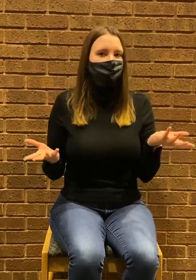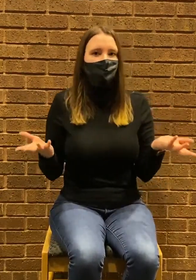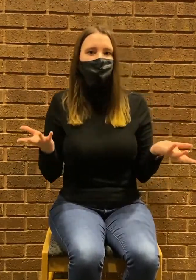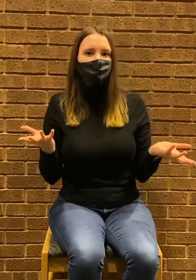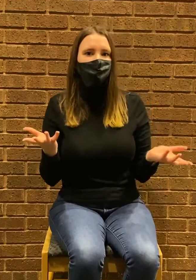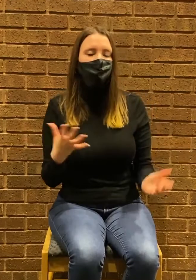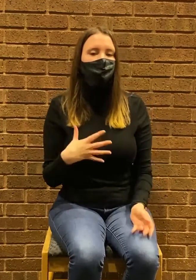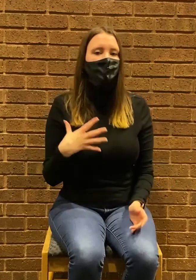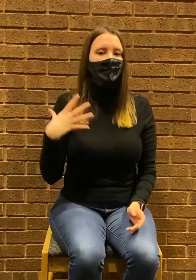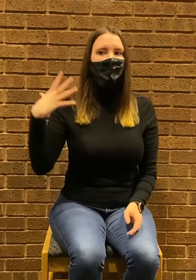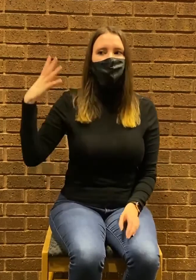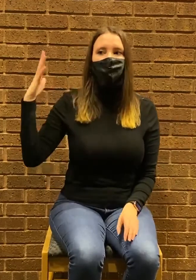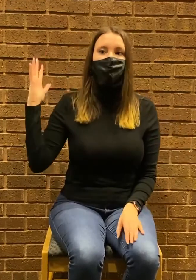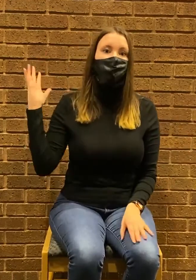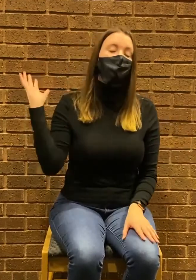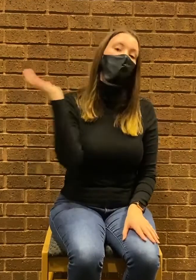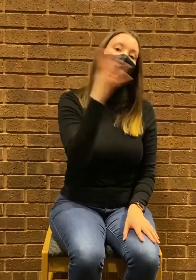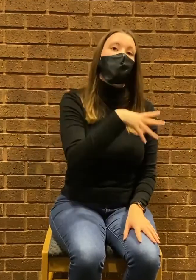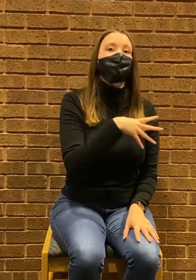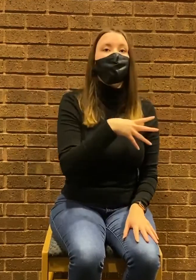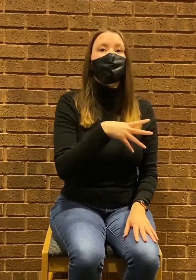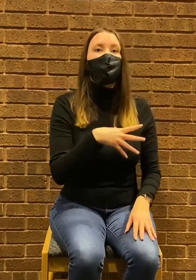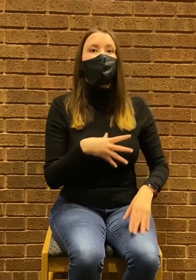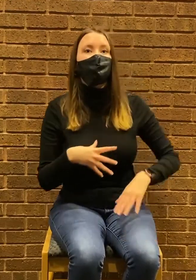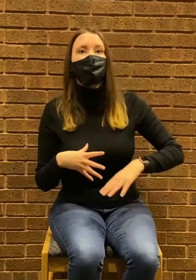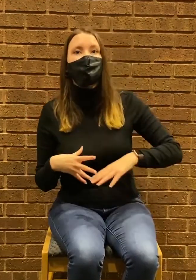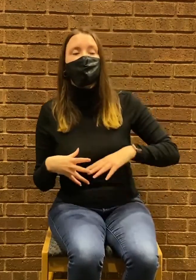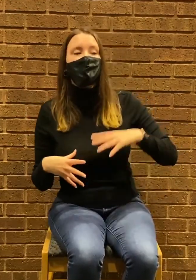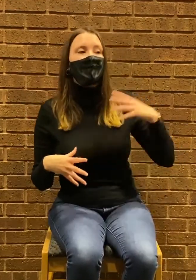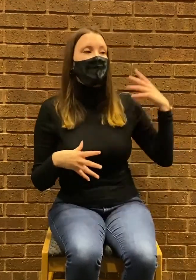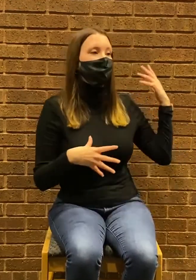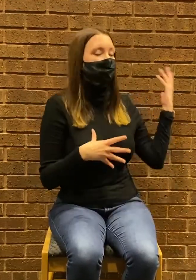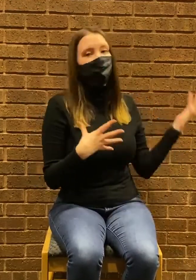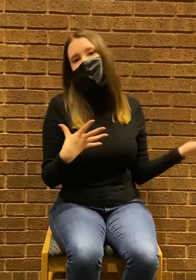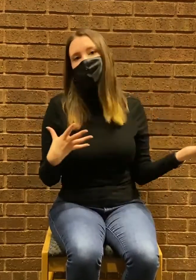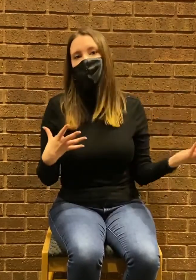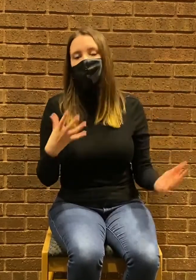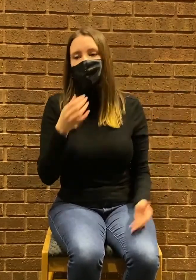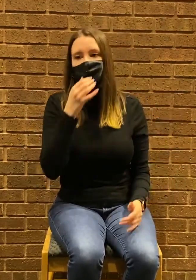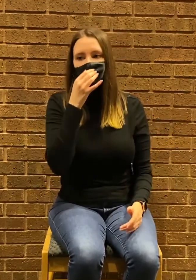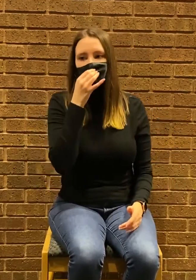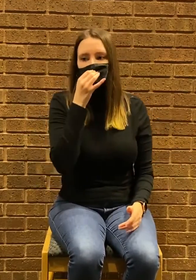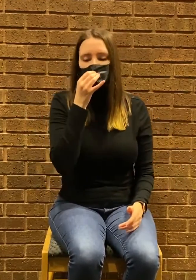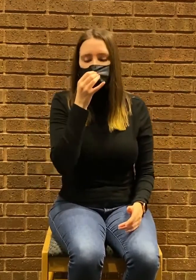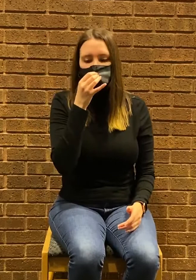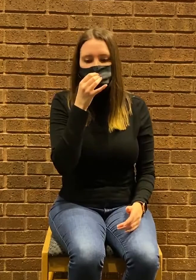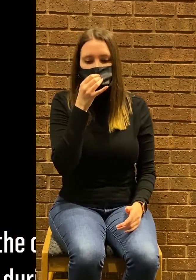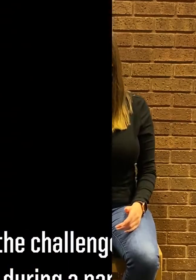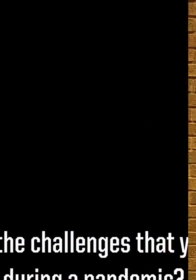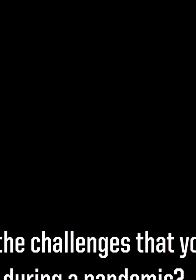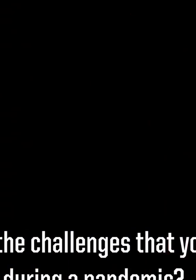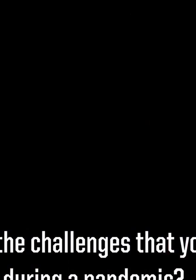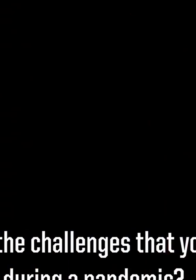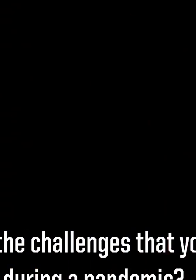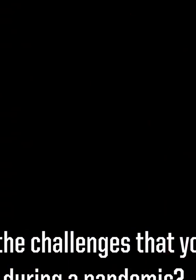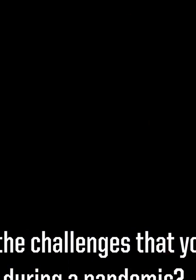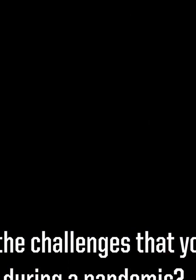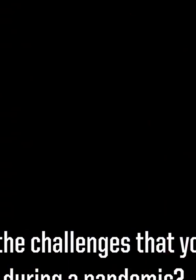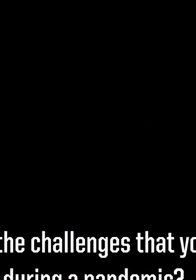something but now you can tell there's cars passing overhead there's she's living outside you can just tell that. What are some of the challenges